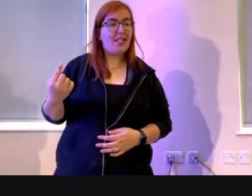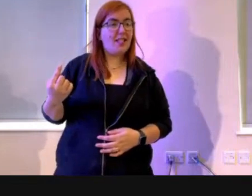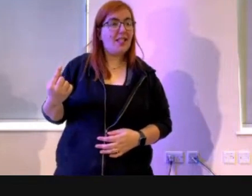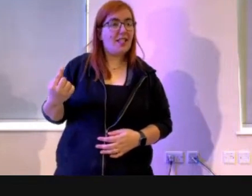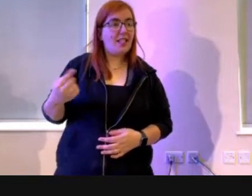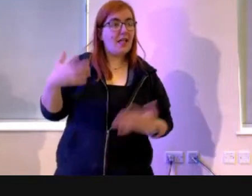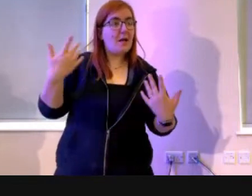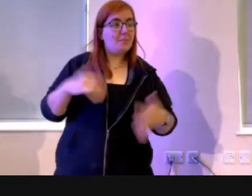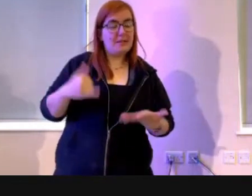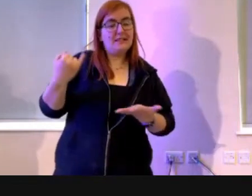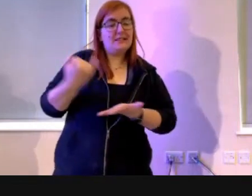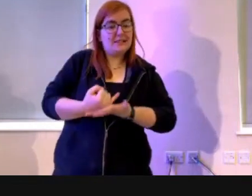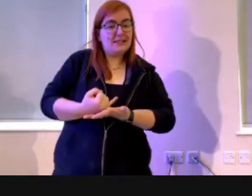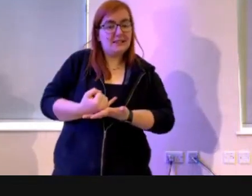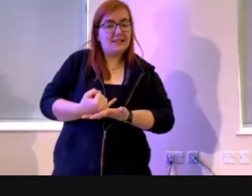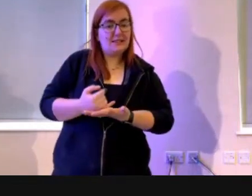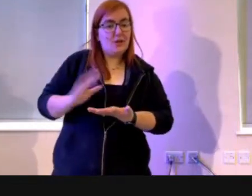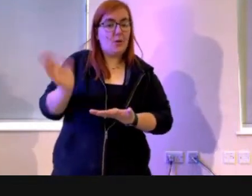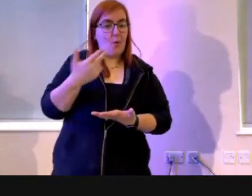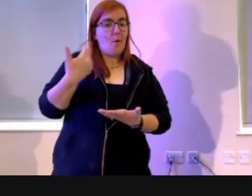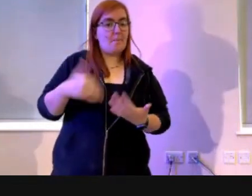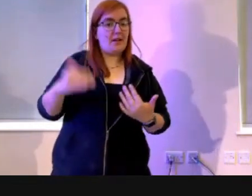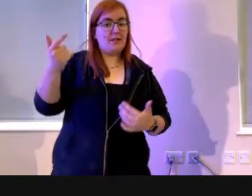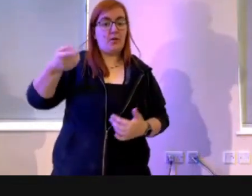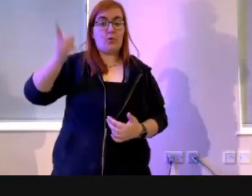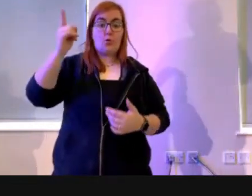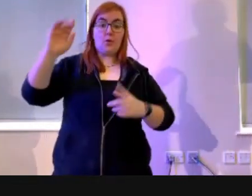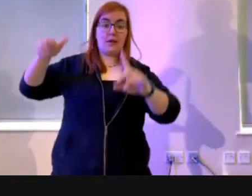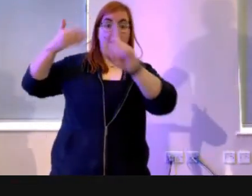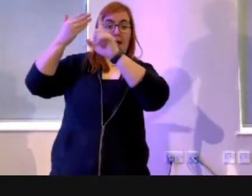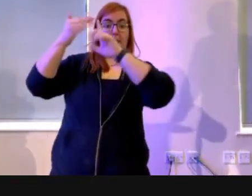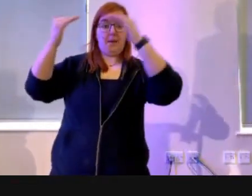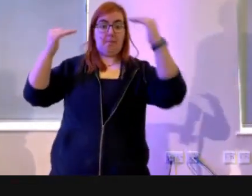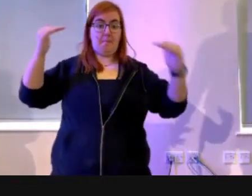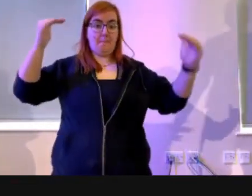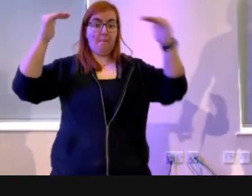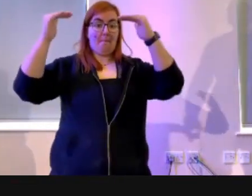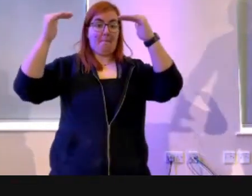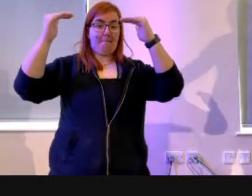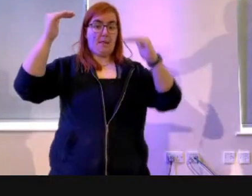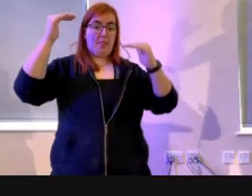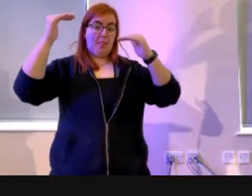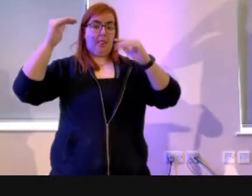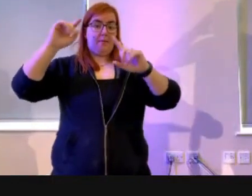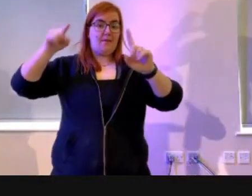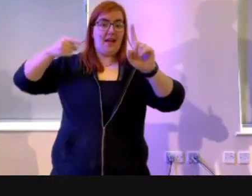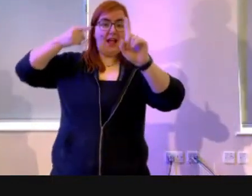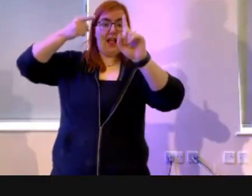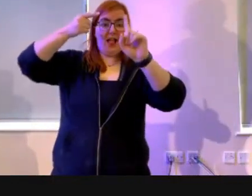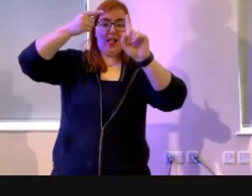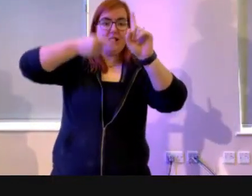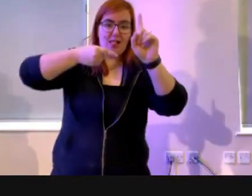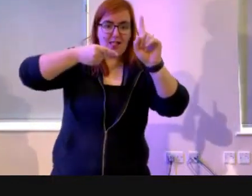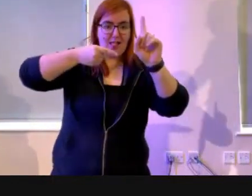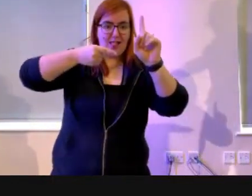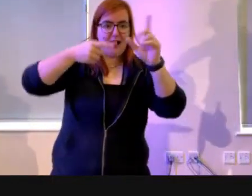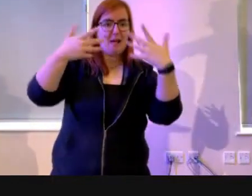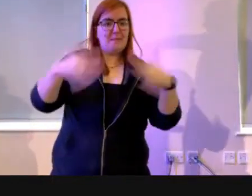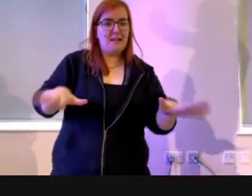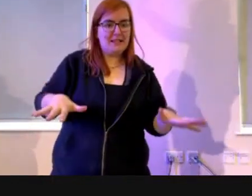have sinned and fallen short of what God expects of us. We have failed to hit that target. We have failed to